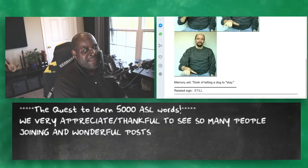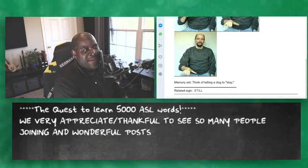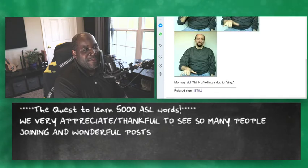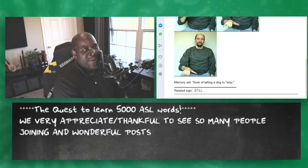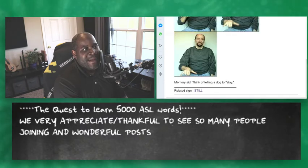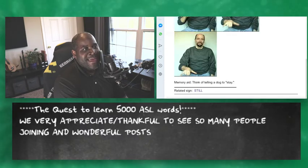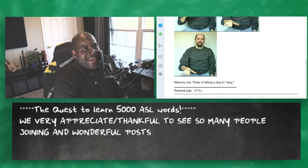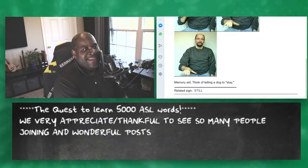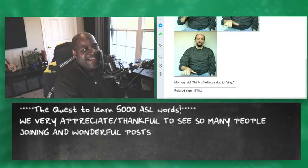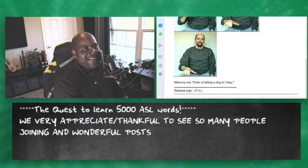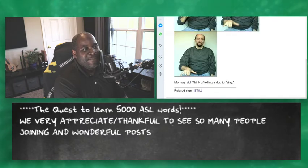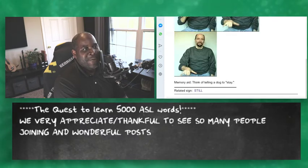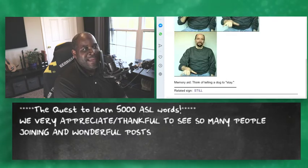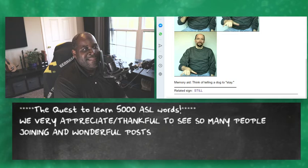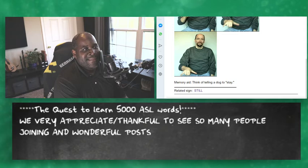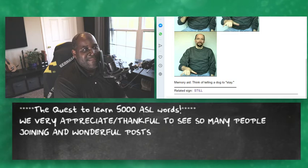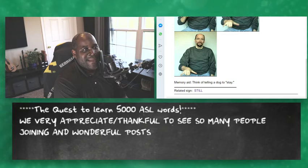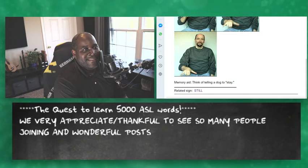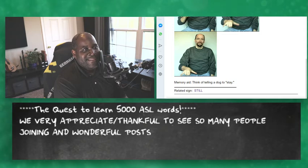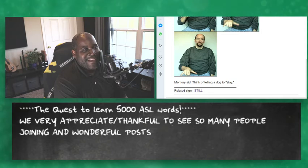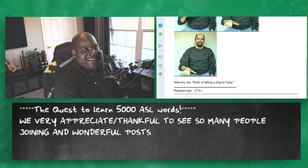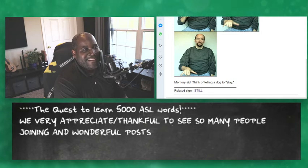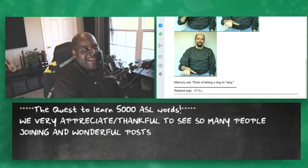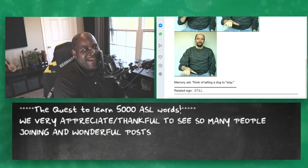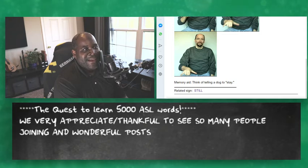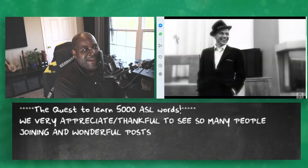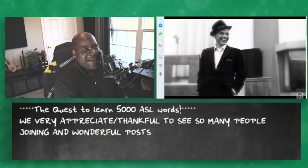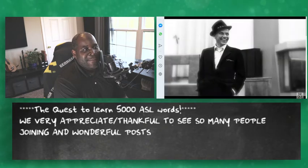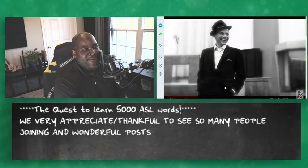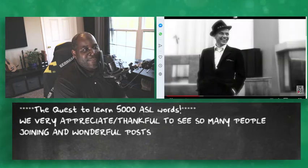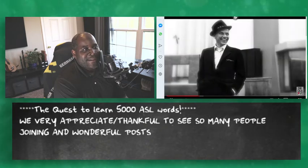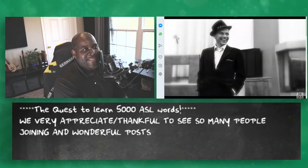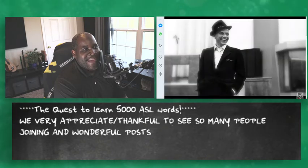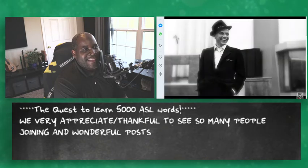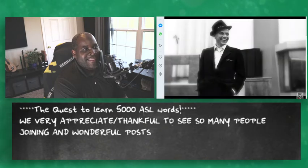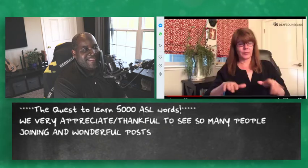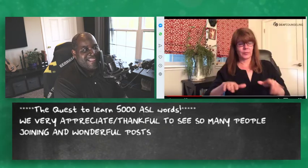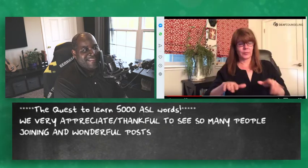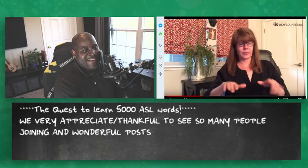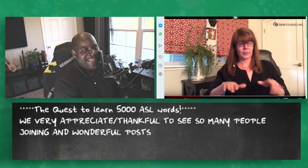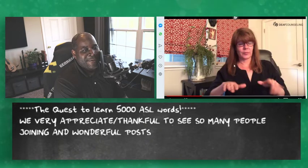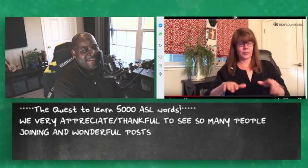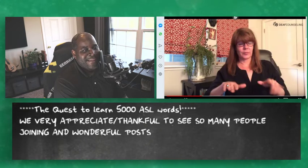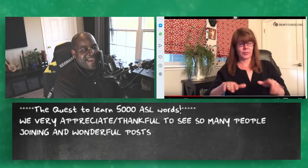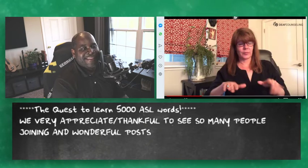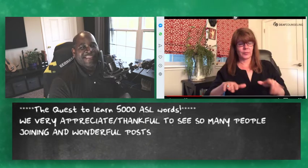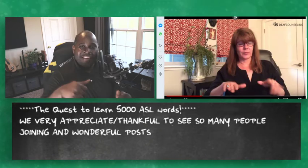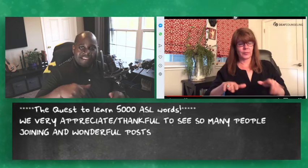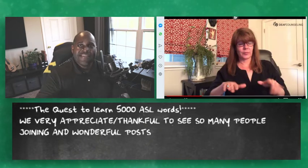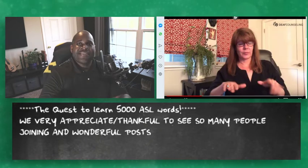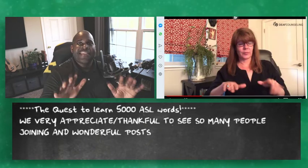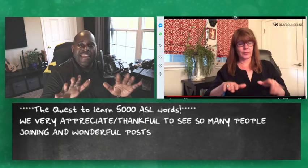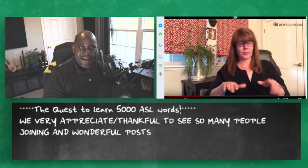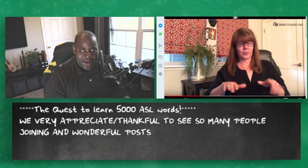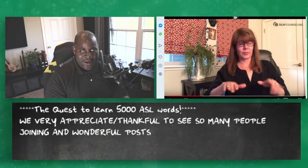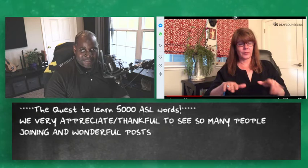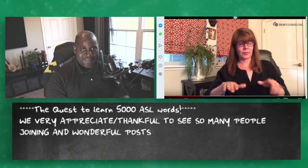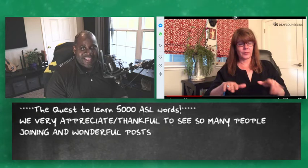so in my head and this is where we get into semantics land uh I'm interpreting that that sign that we saw as stay calm not